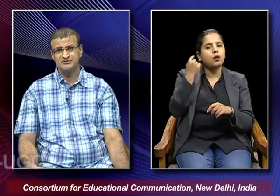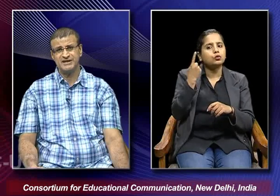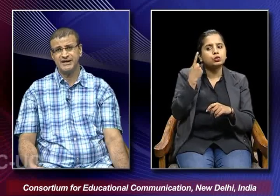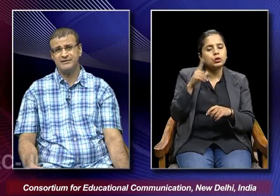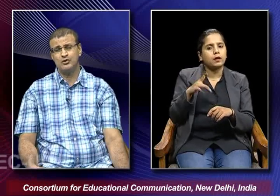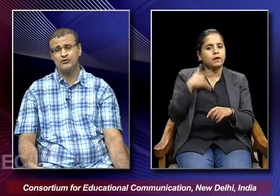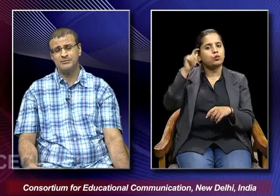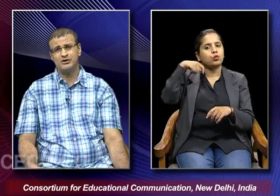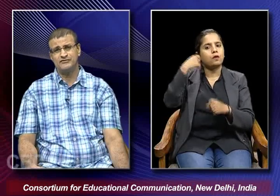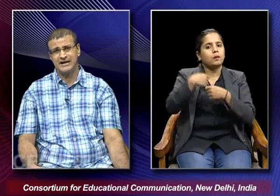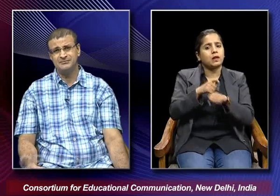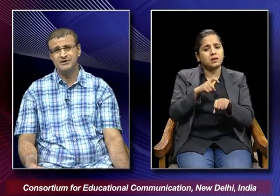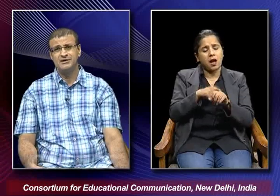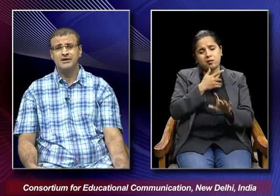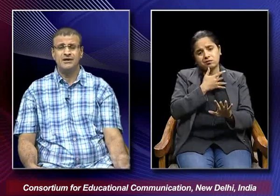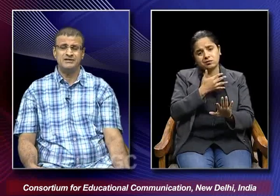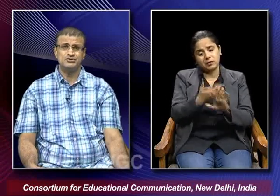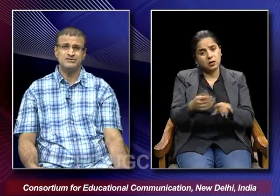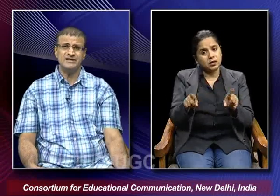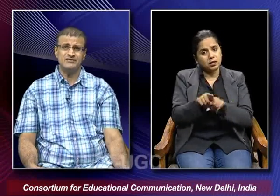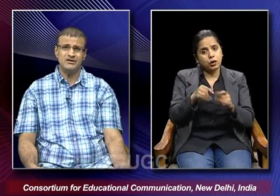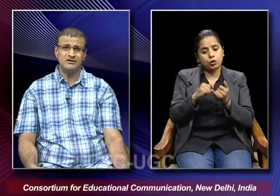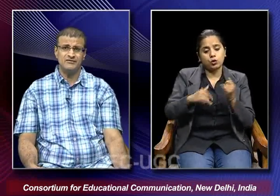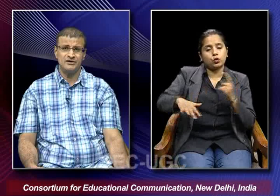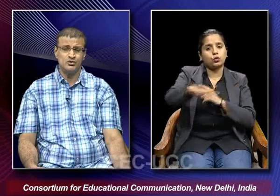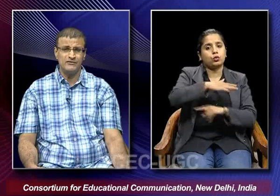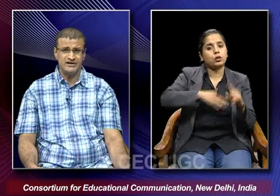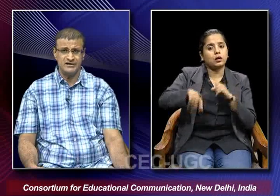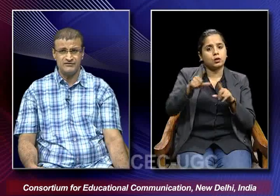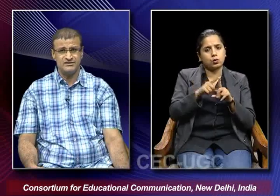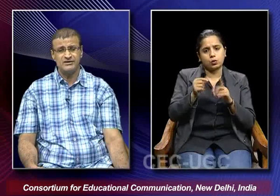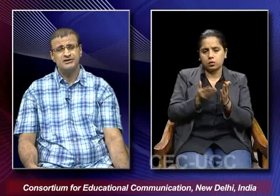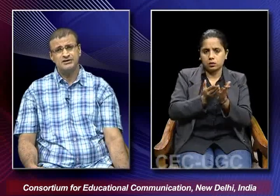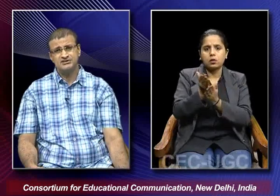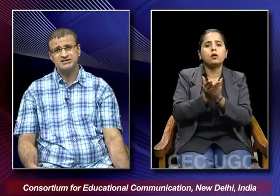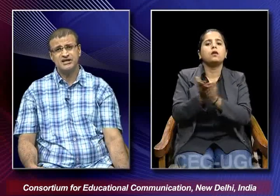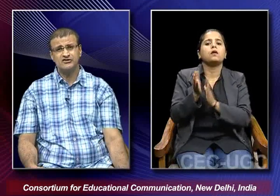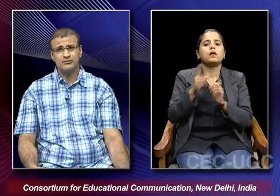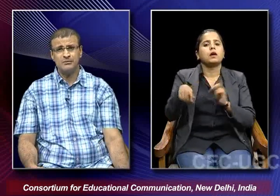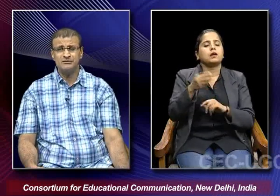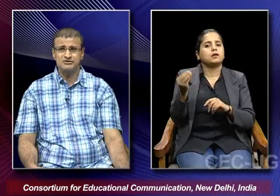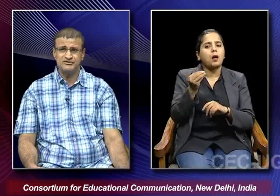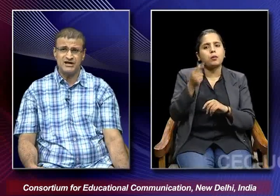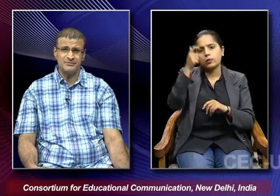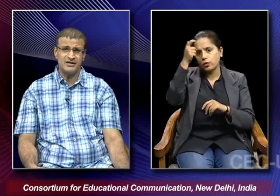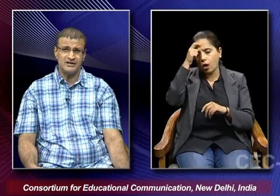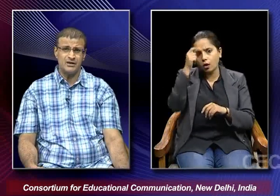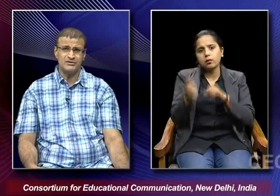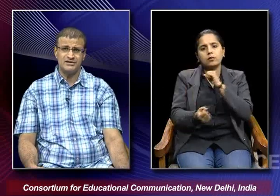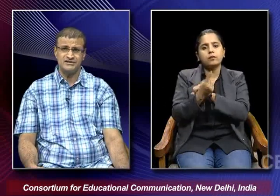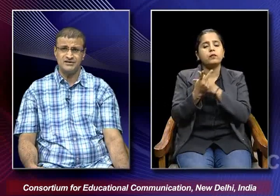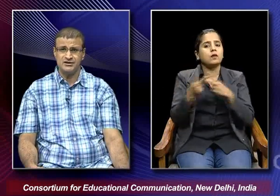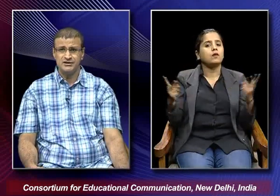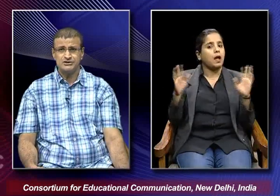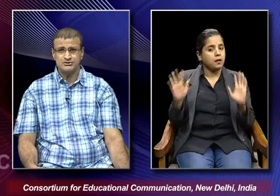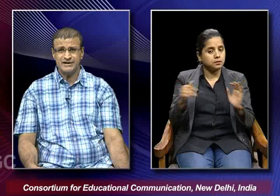films and over a period of time the society will will do away with such kind of problems which are being encountered